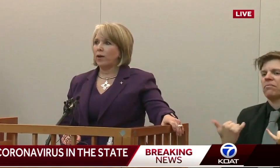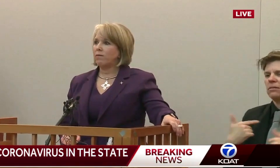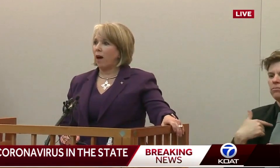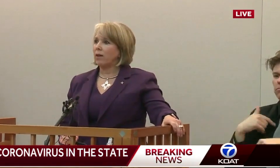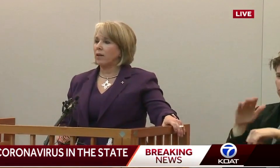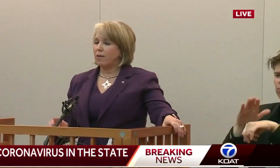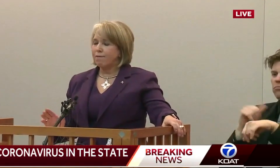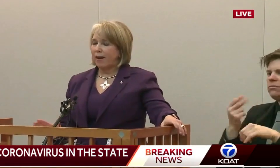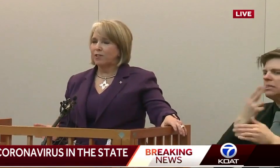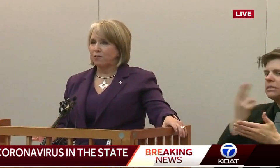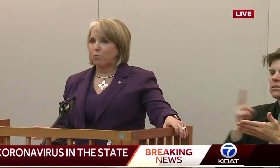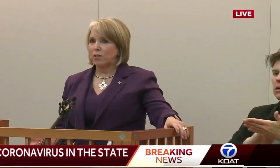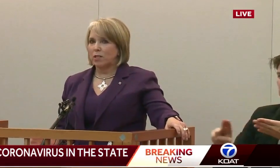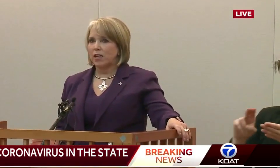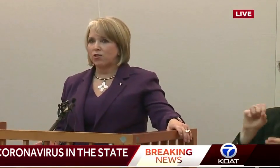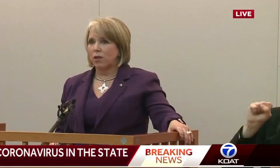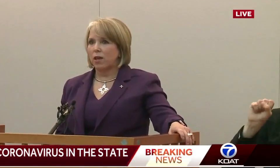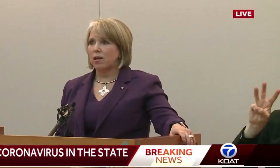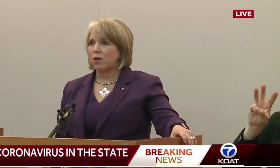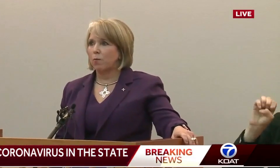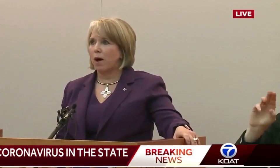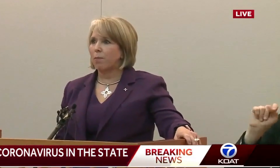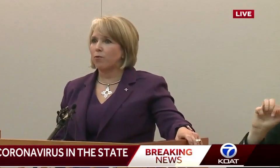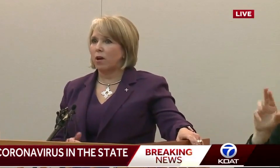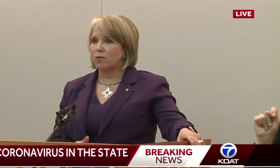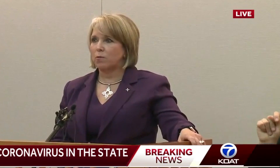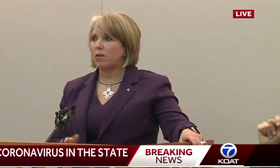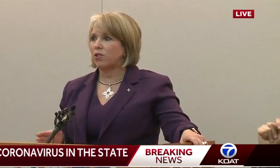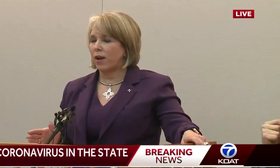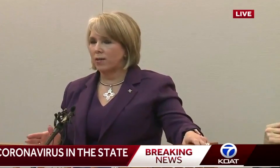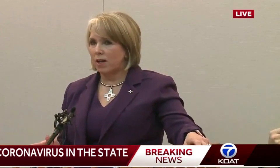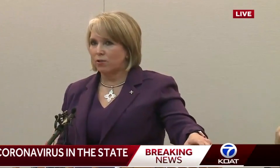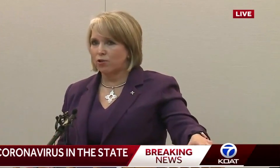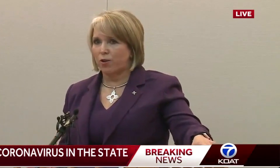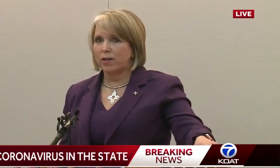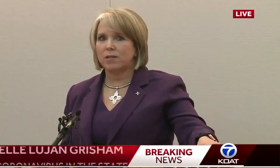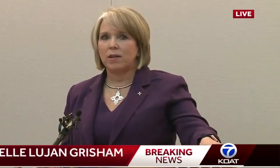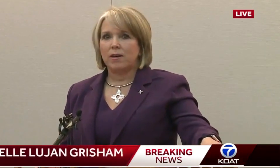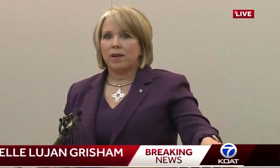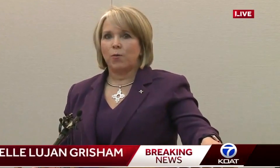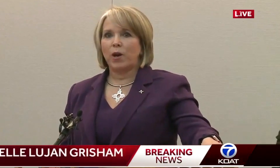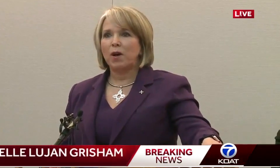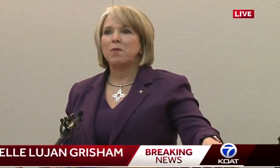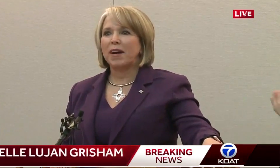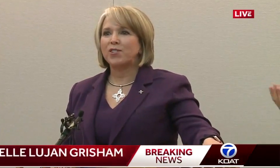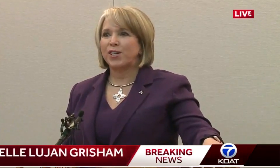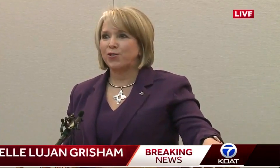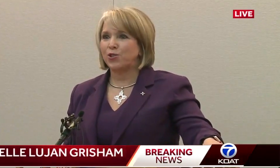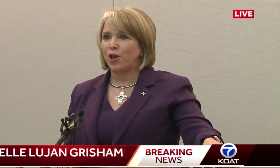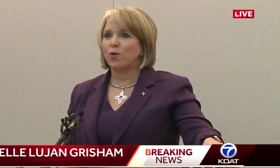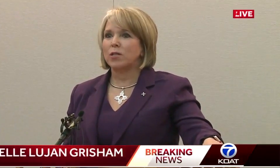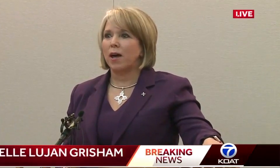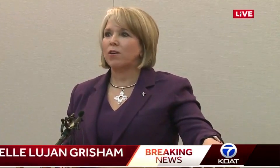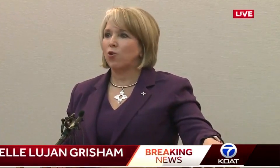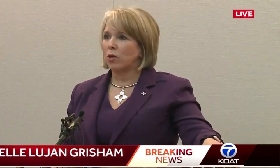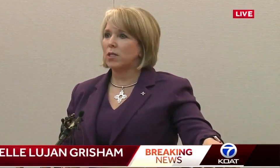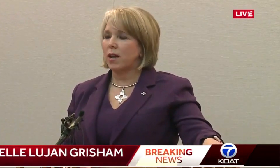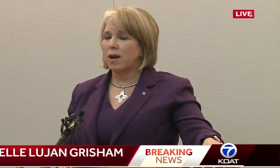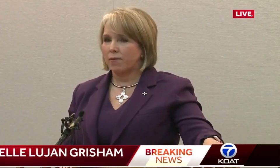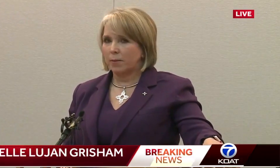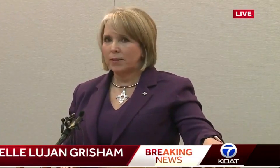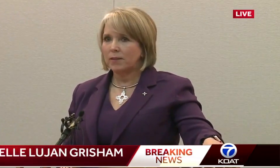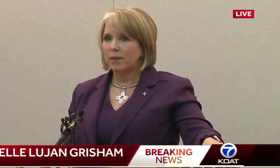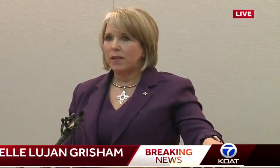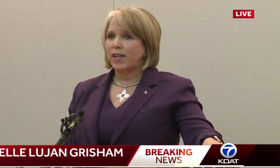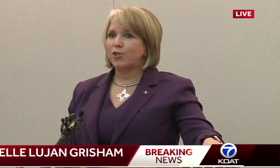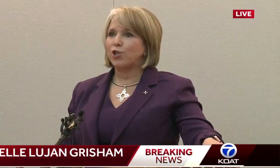we got an effective presentation, thank you, by both Dr. Smeltzer and Dr. Skrace. And what I want New Mexicans to know is that your